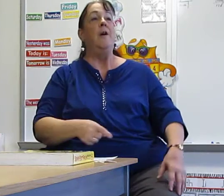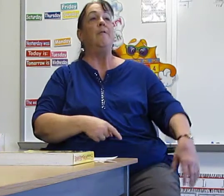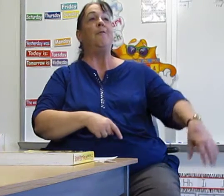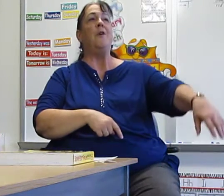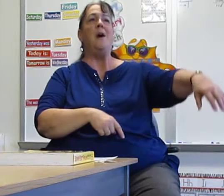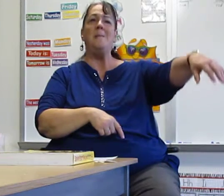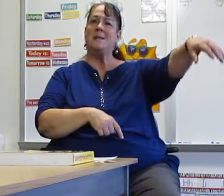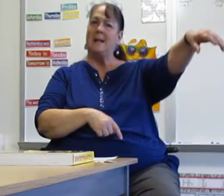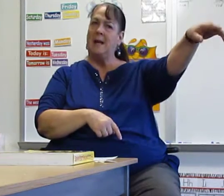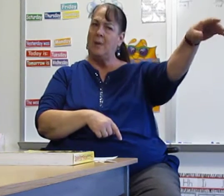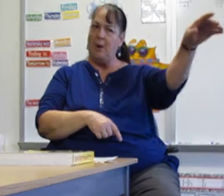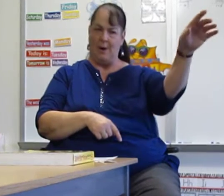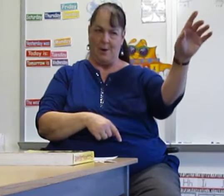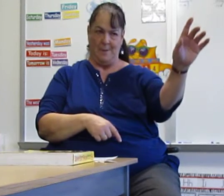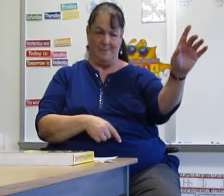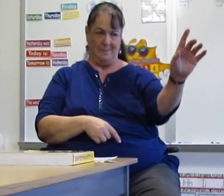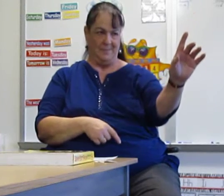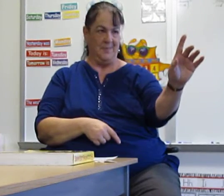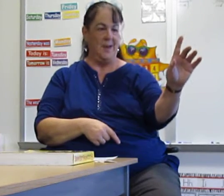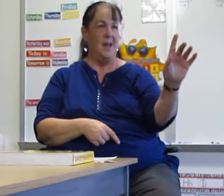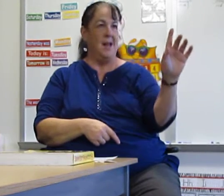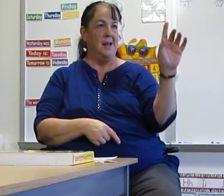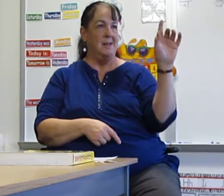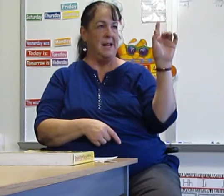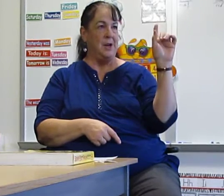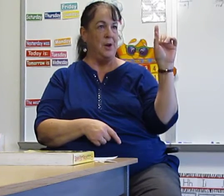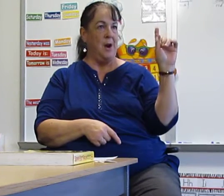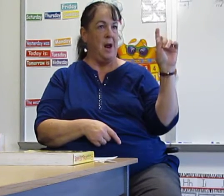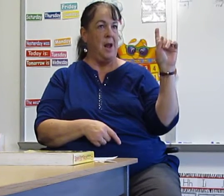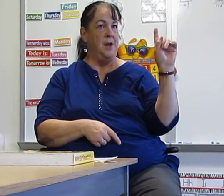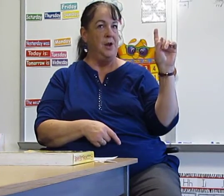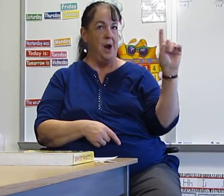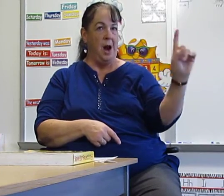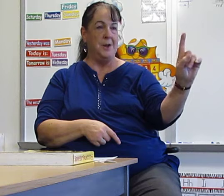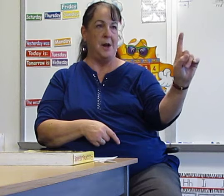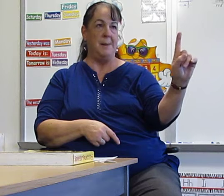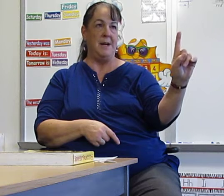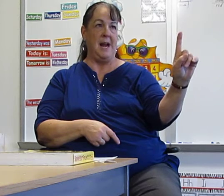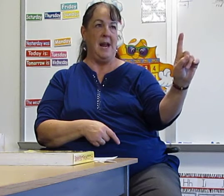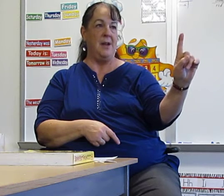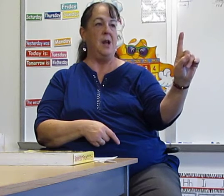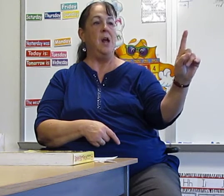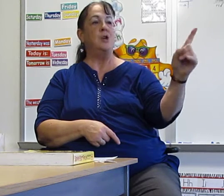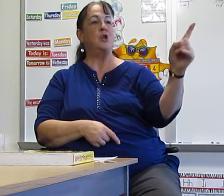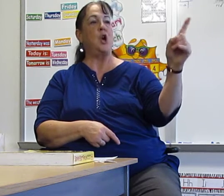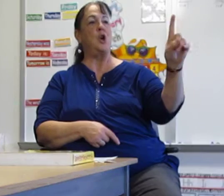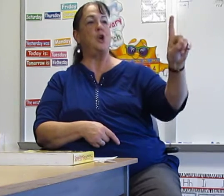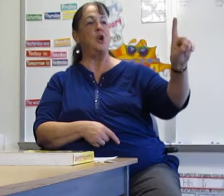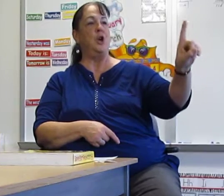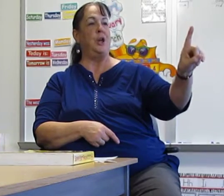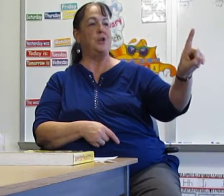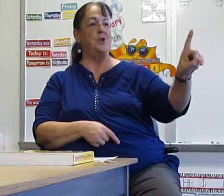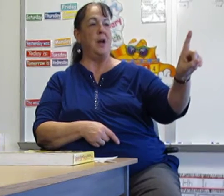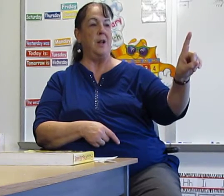From is a little weird. Take your non-dominant hand, turn your, look at your knuckle.